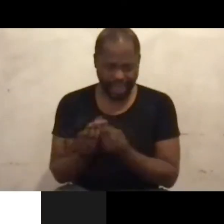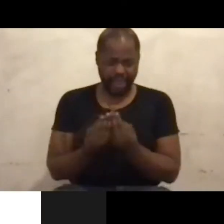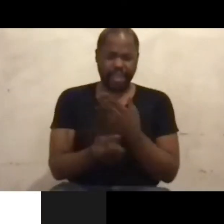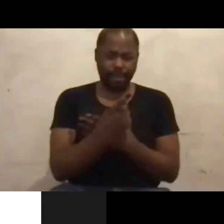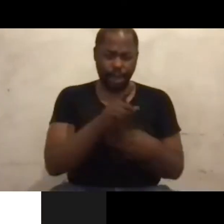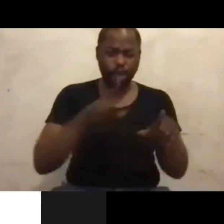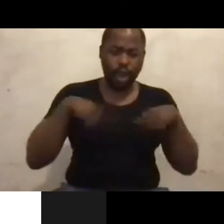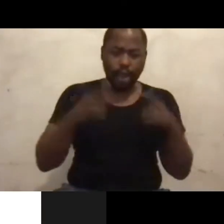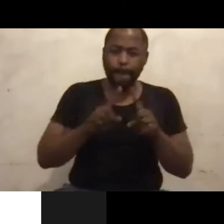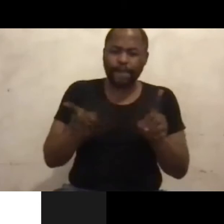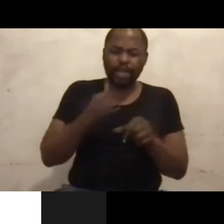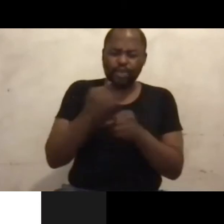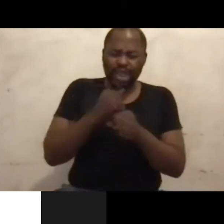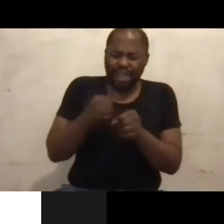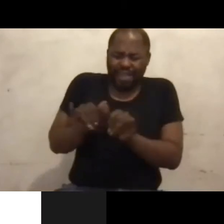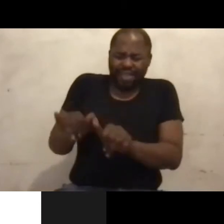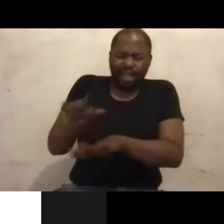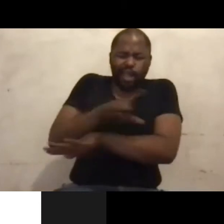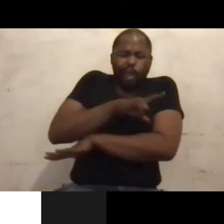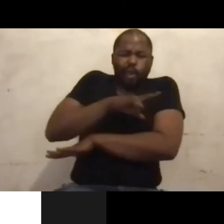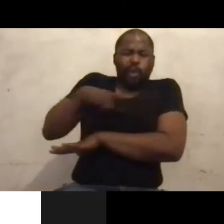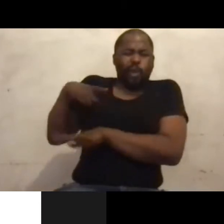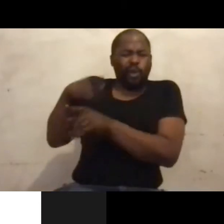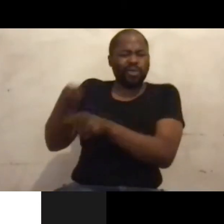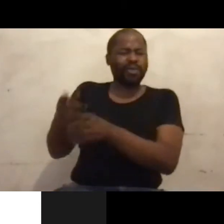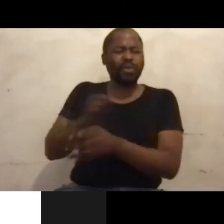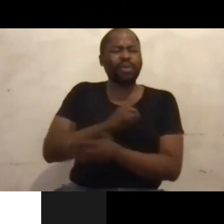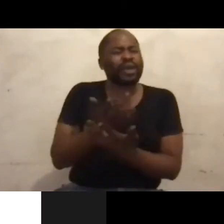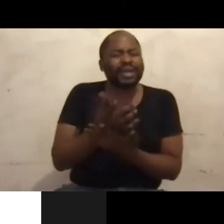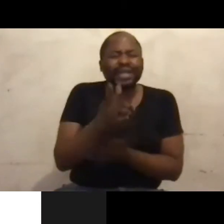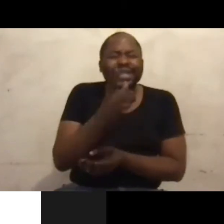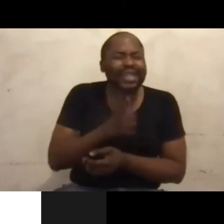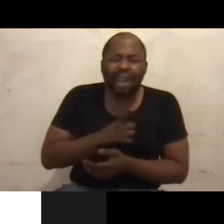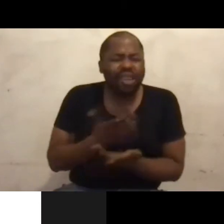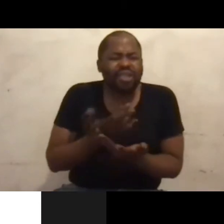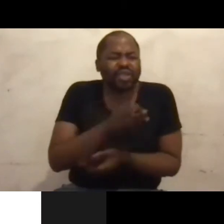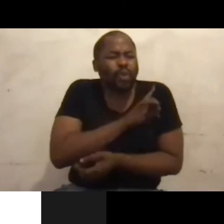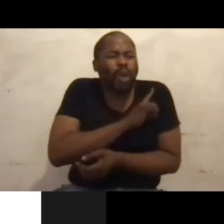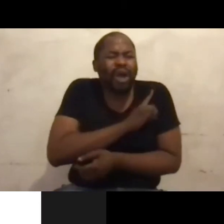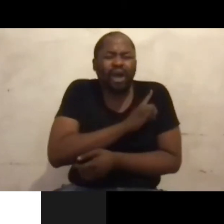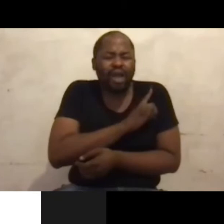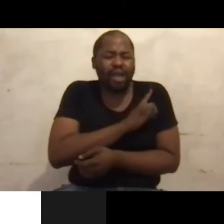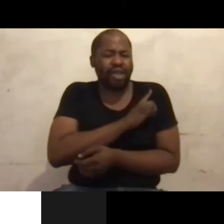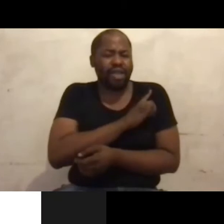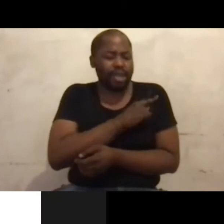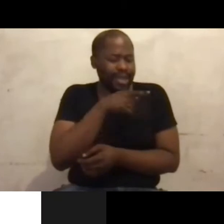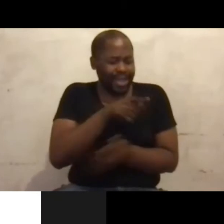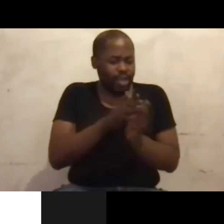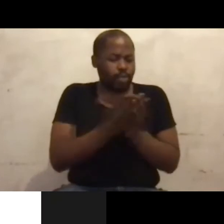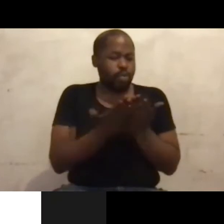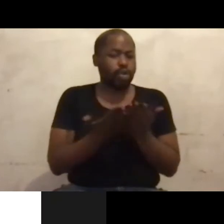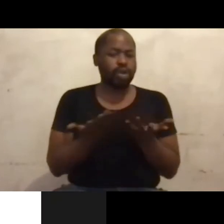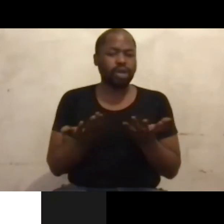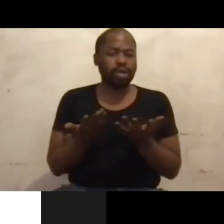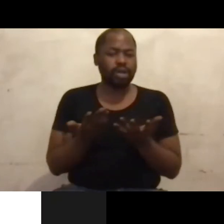linger very long on those. Tell us why this monster of a book, quite a long